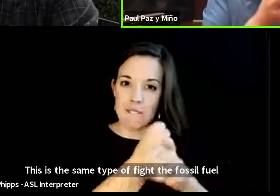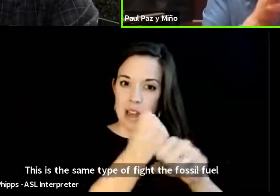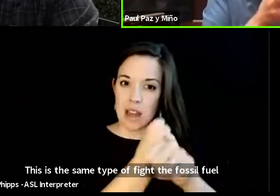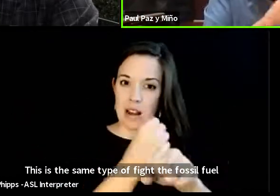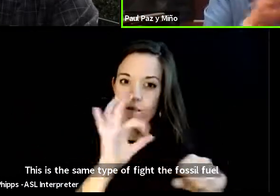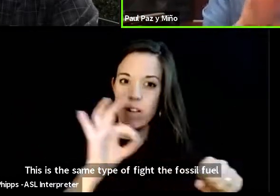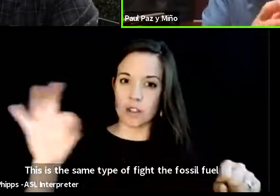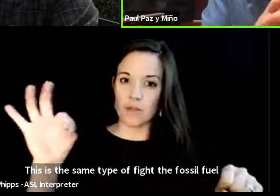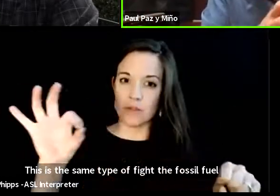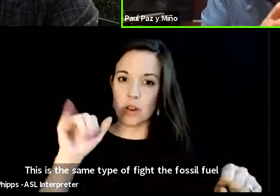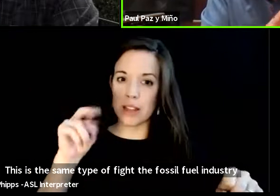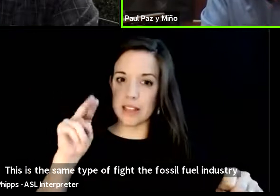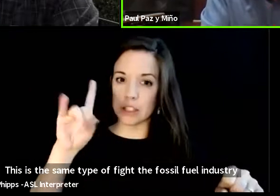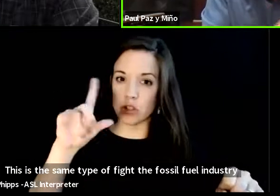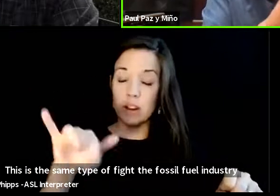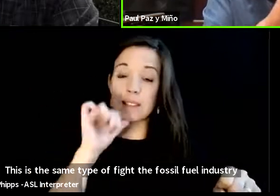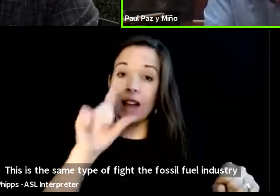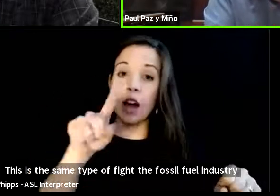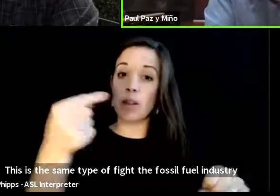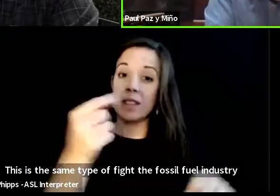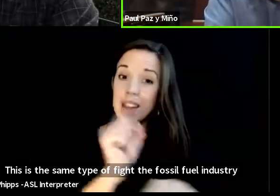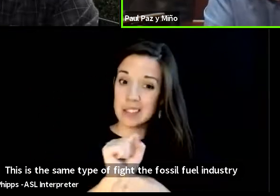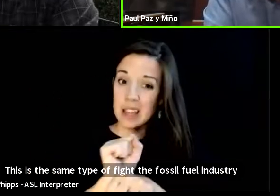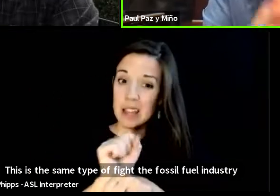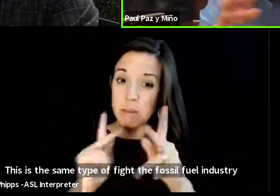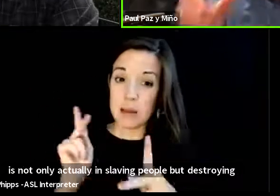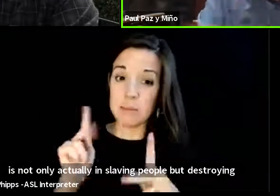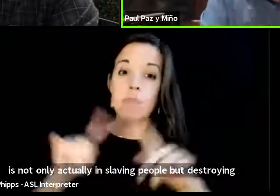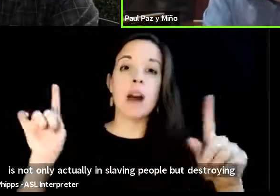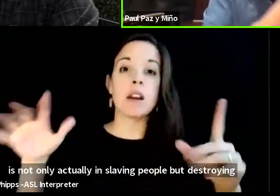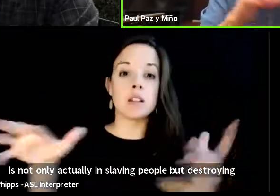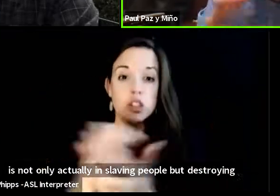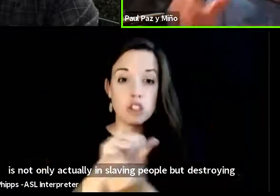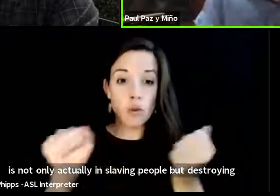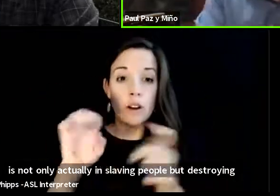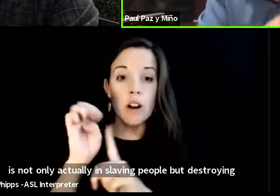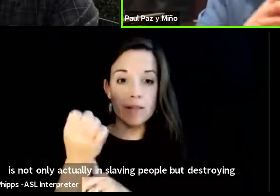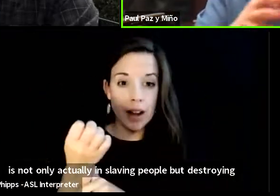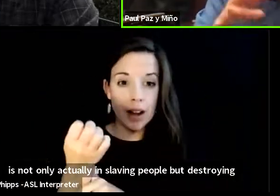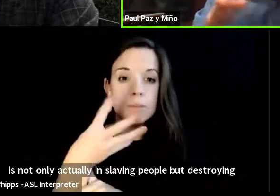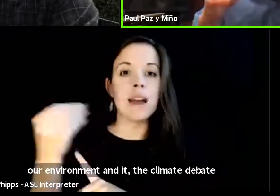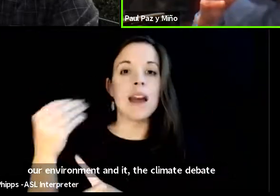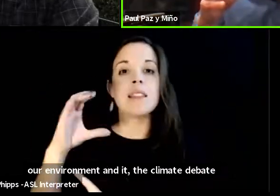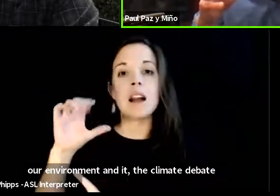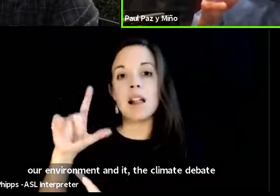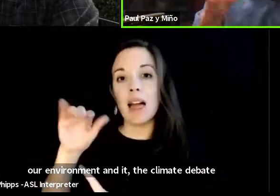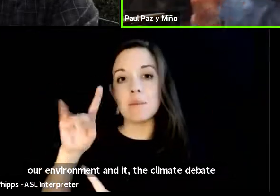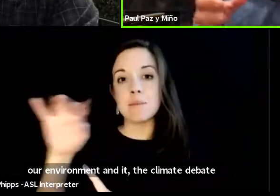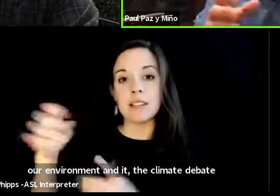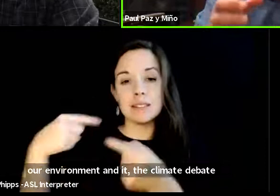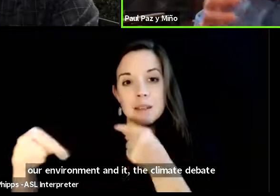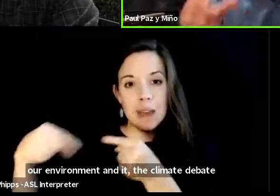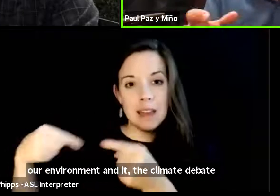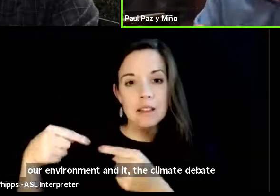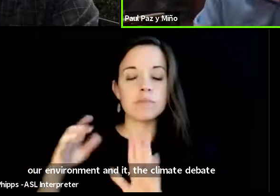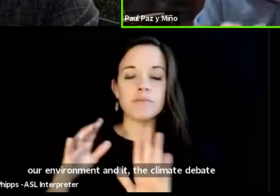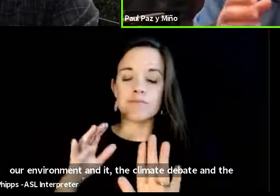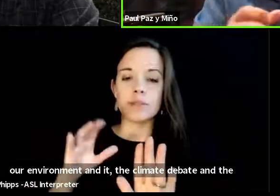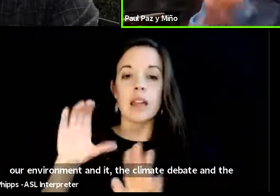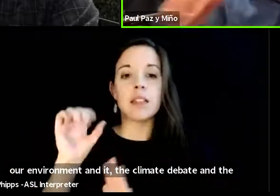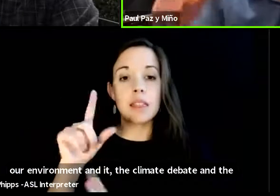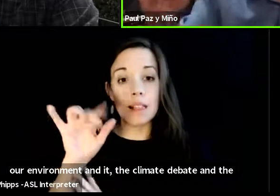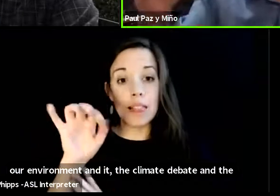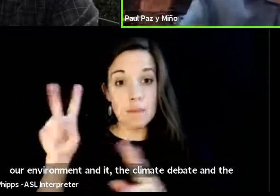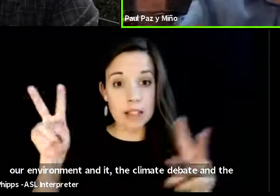is not only actually enslaving people but destroying our environment and it the climate debate and the climate not debate the climate issue